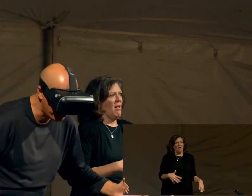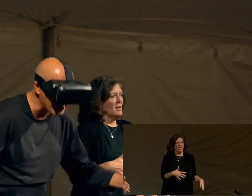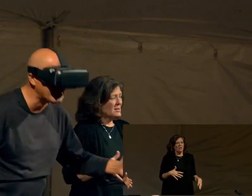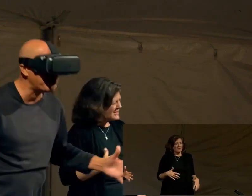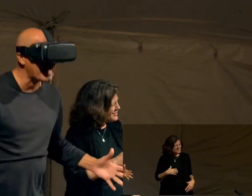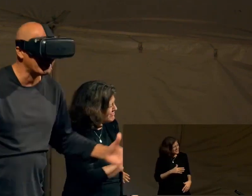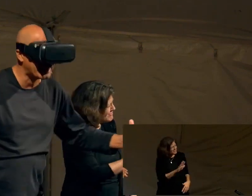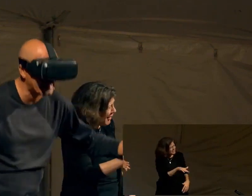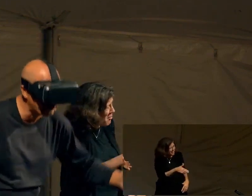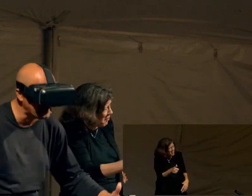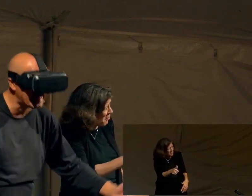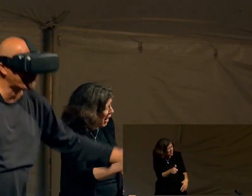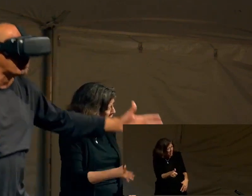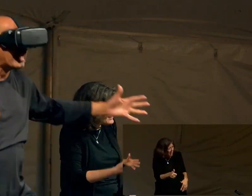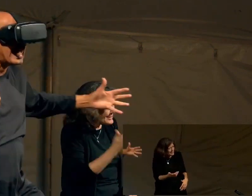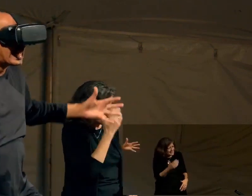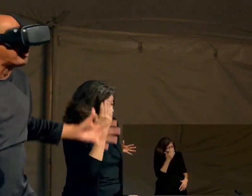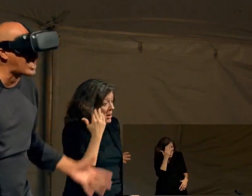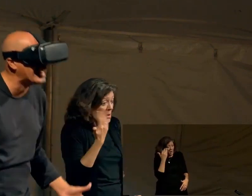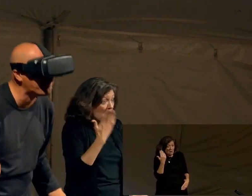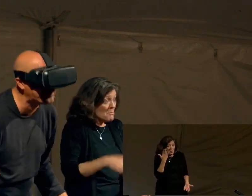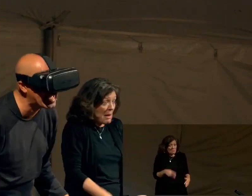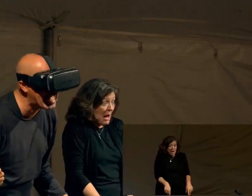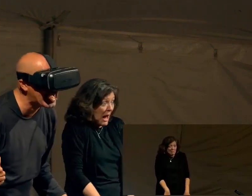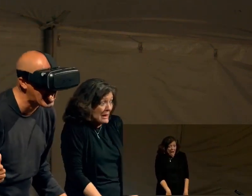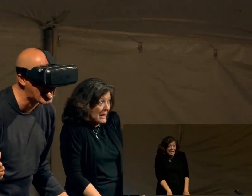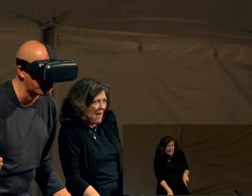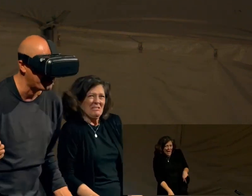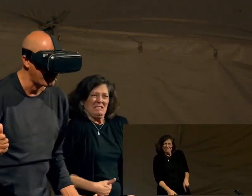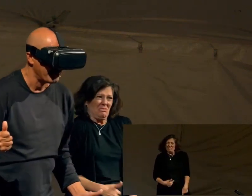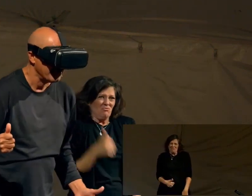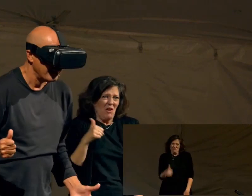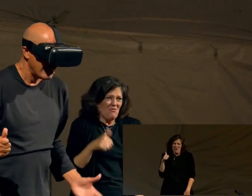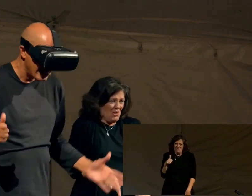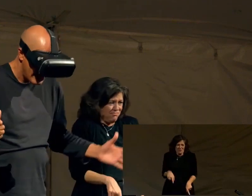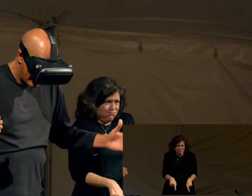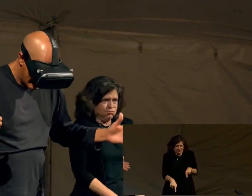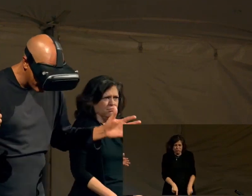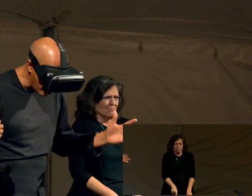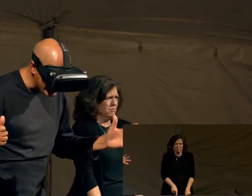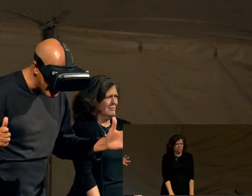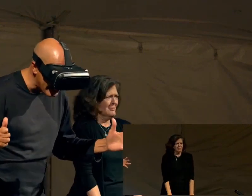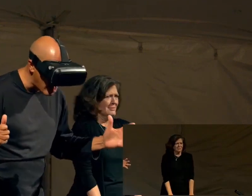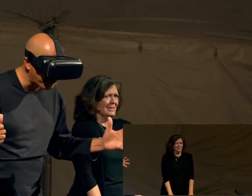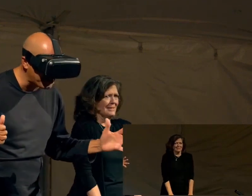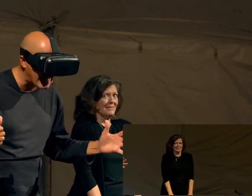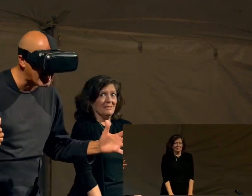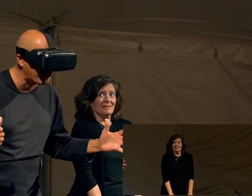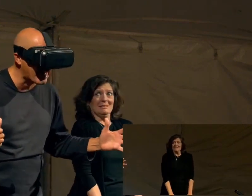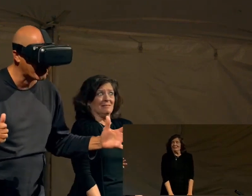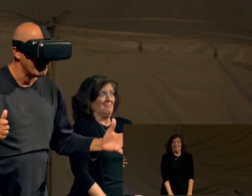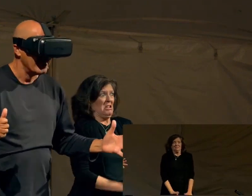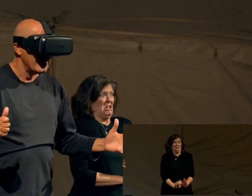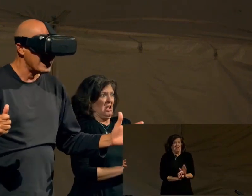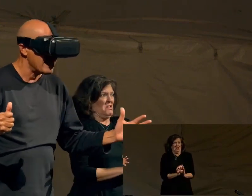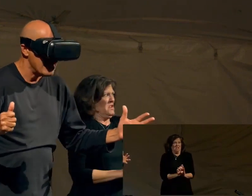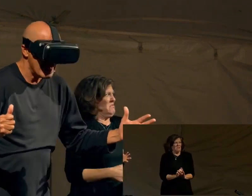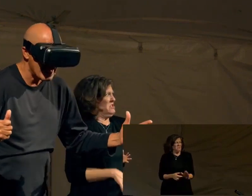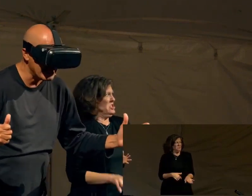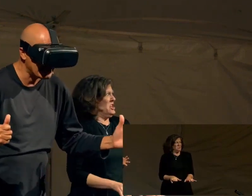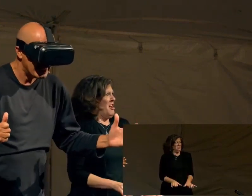press the button. You can even lift one leg. I'm not lifting a leg up. I'm not getting off this elevator.